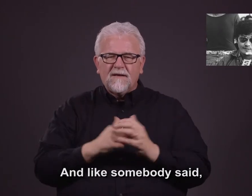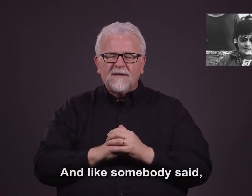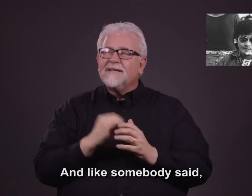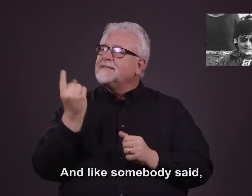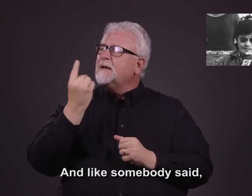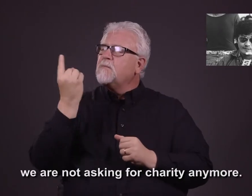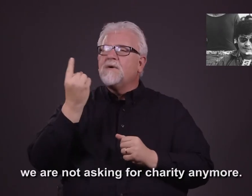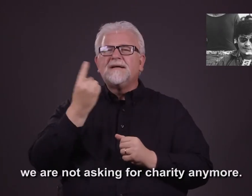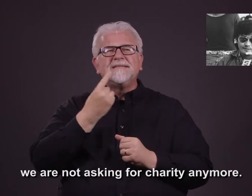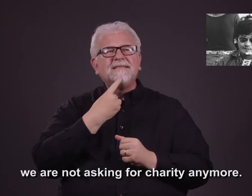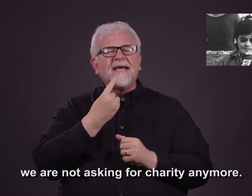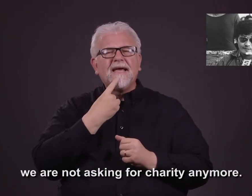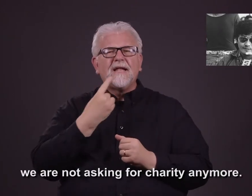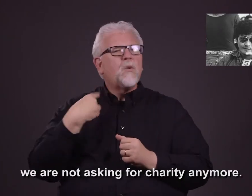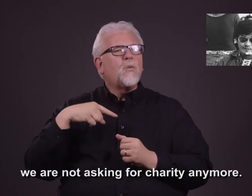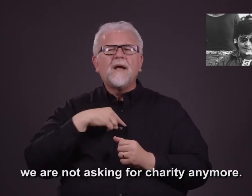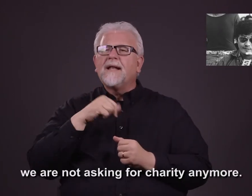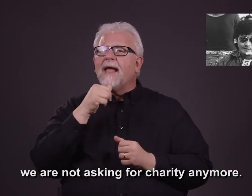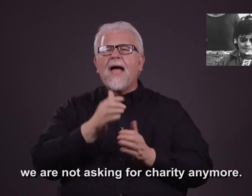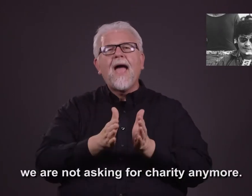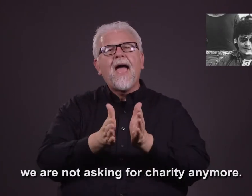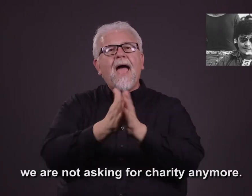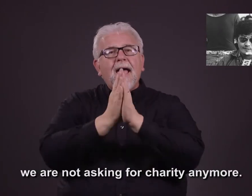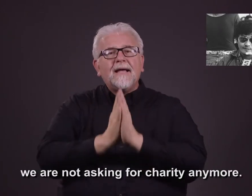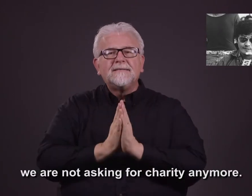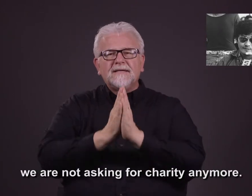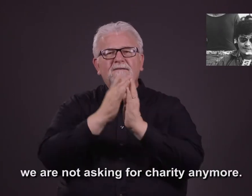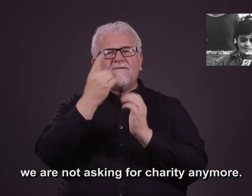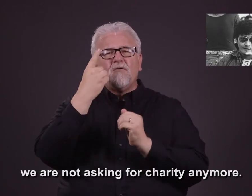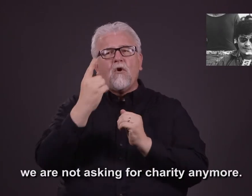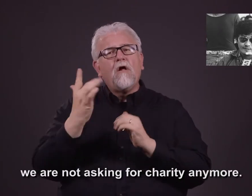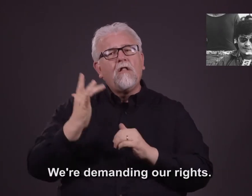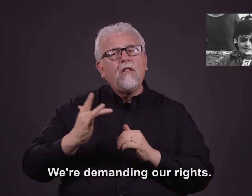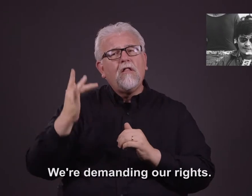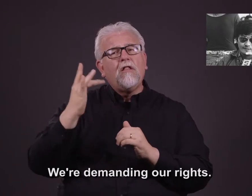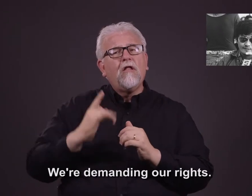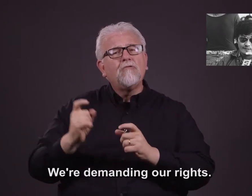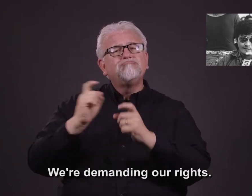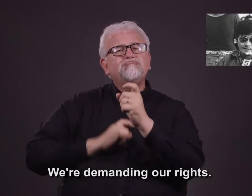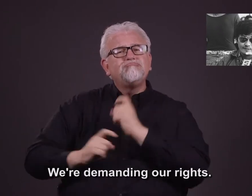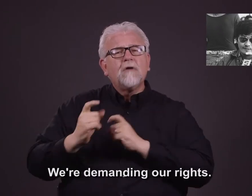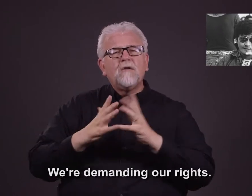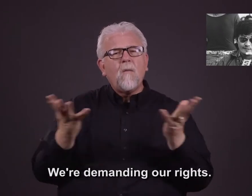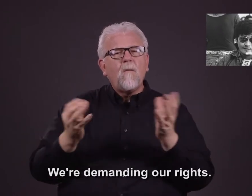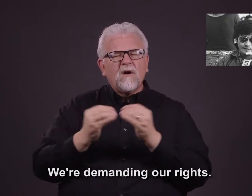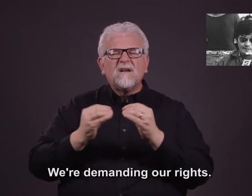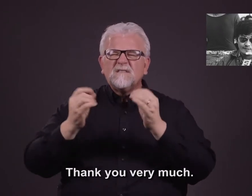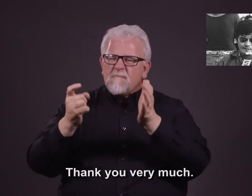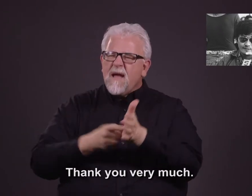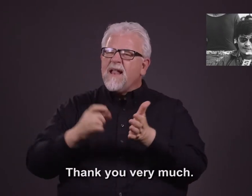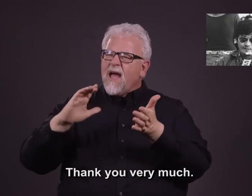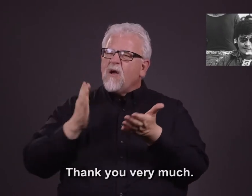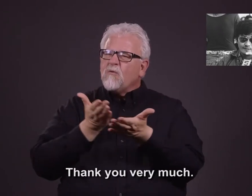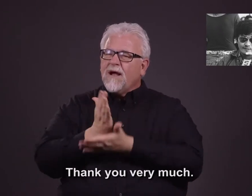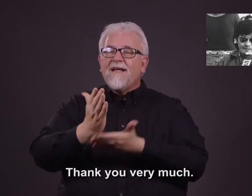we are not asking for charity anymore, we are demanding our rights. Thank you very much.